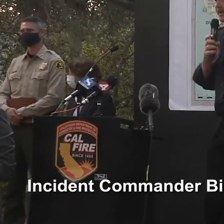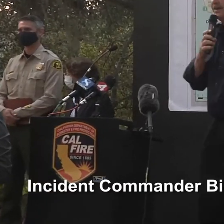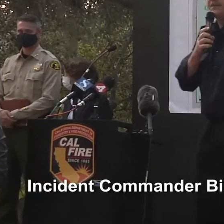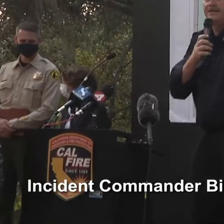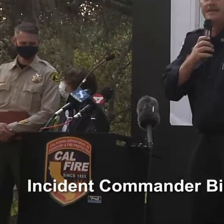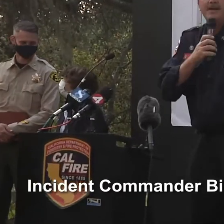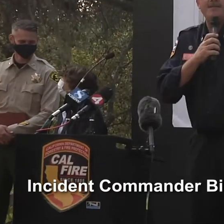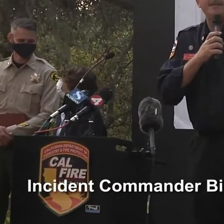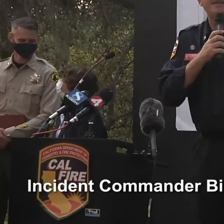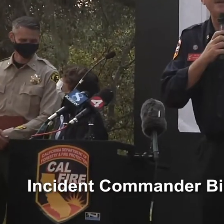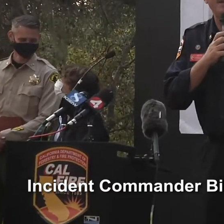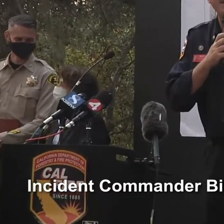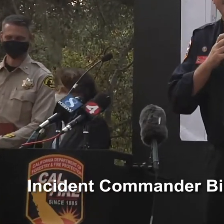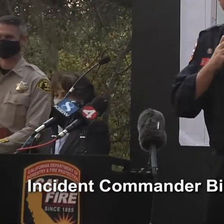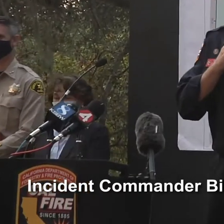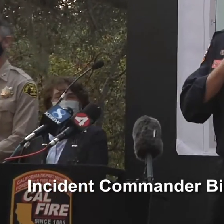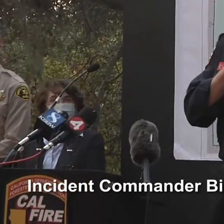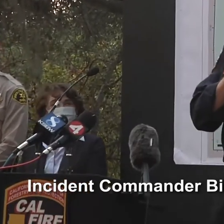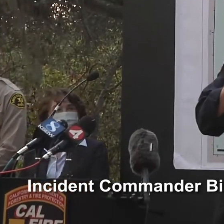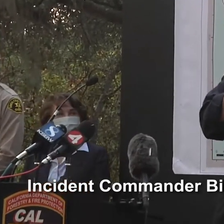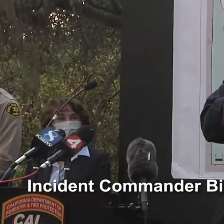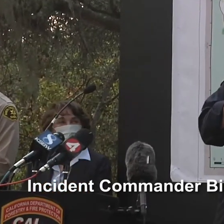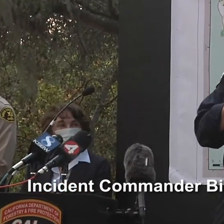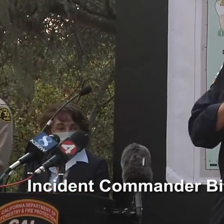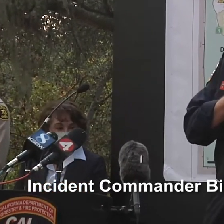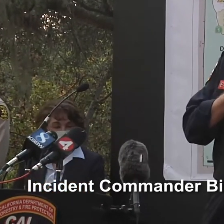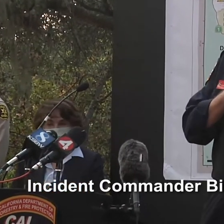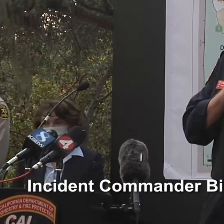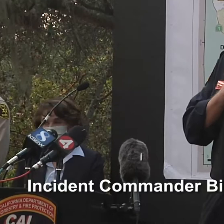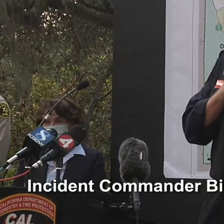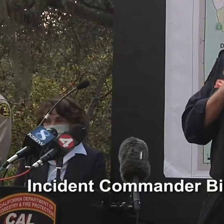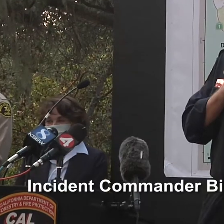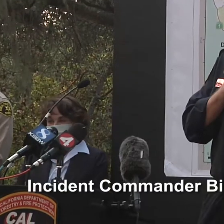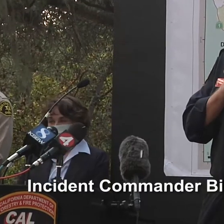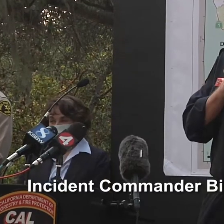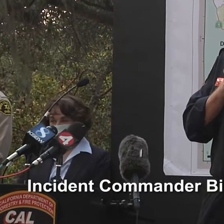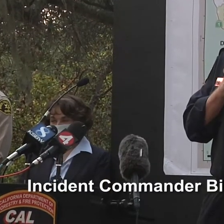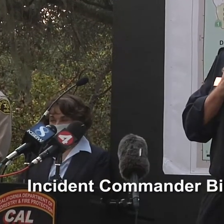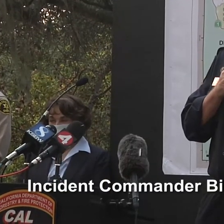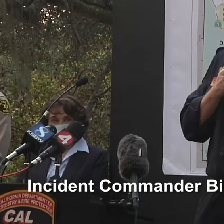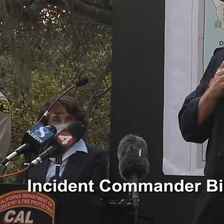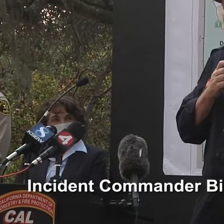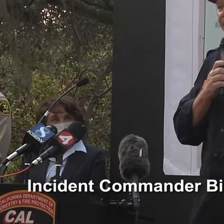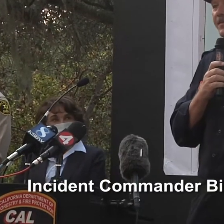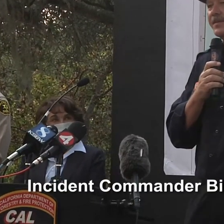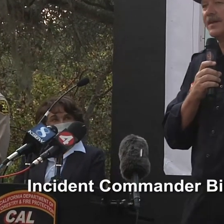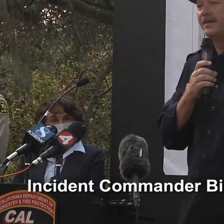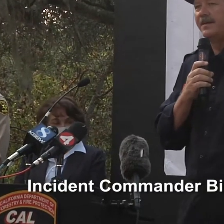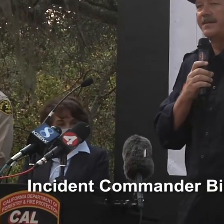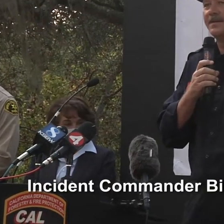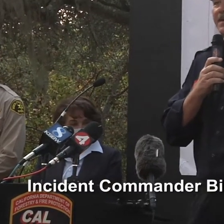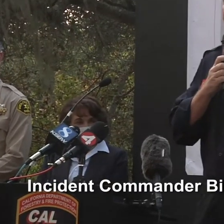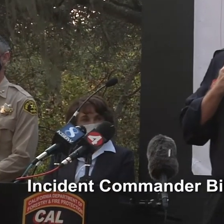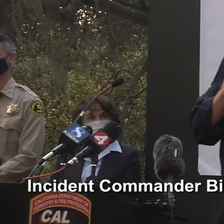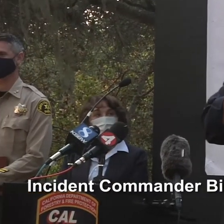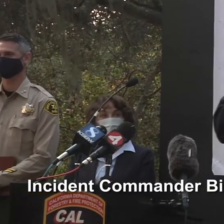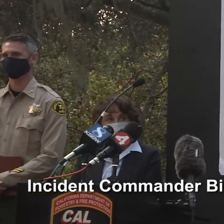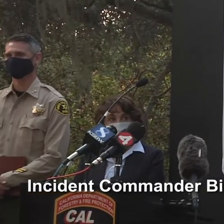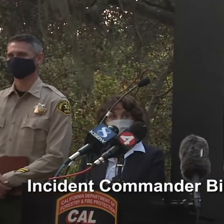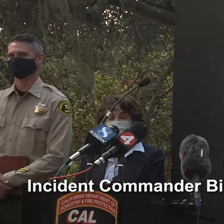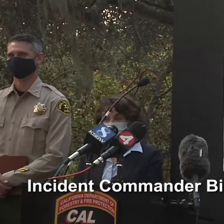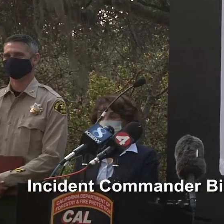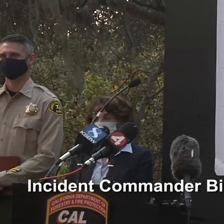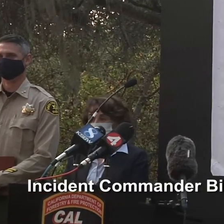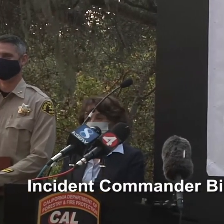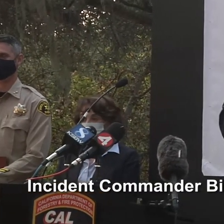Good evening. Obviously, another successful day increasing the containment up to 19% is tremendous